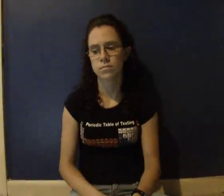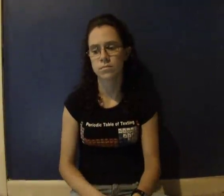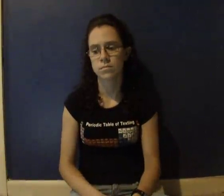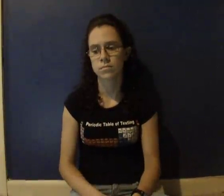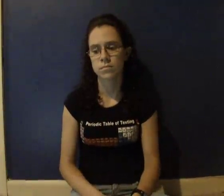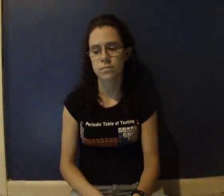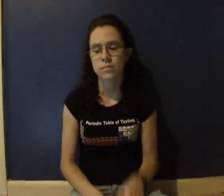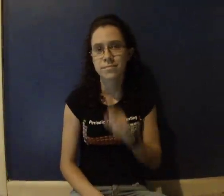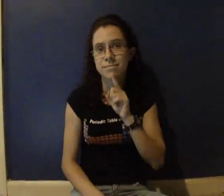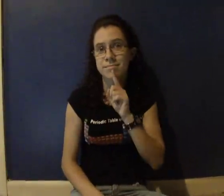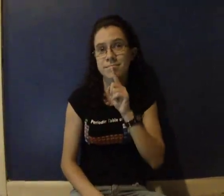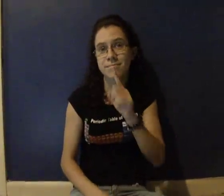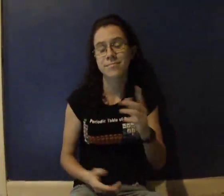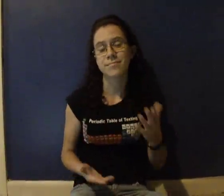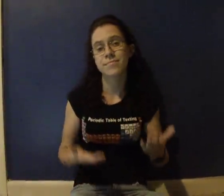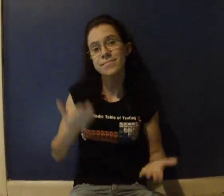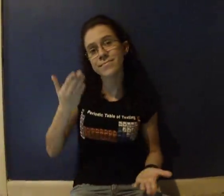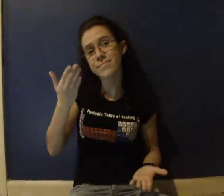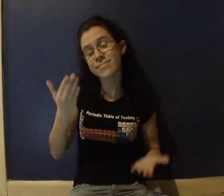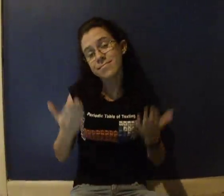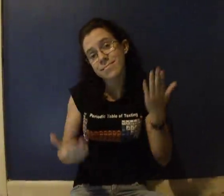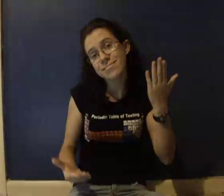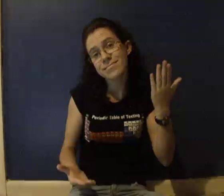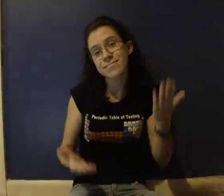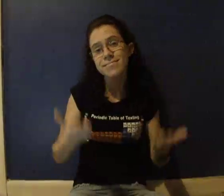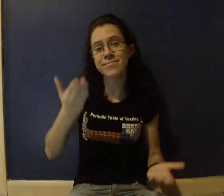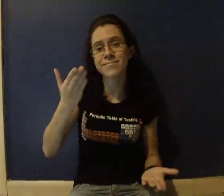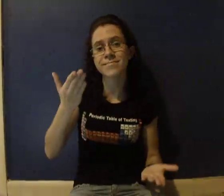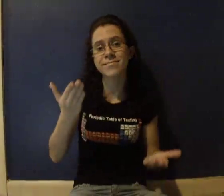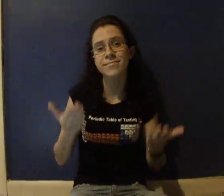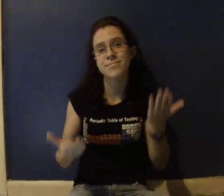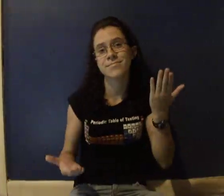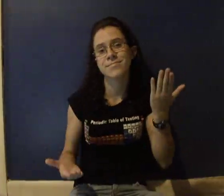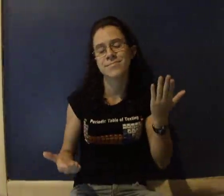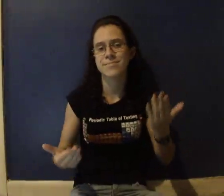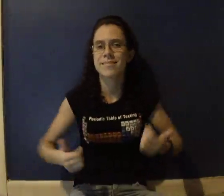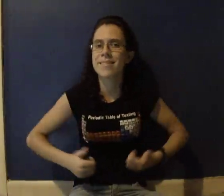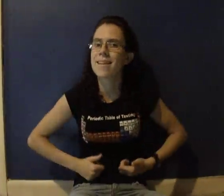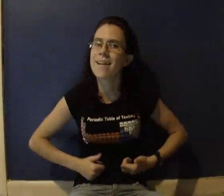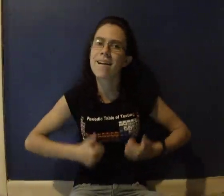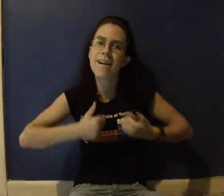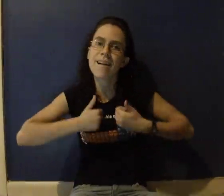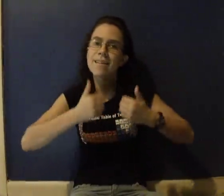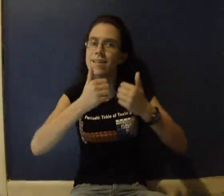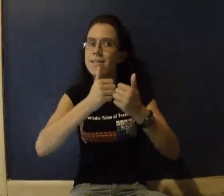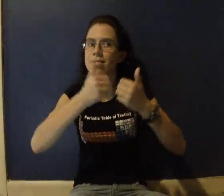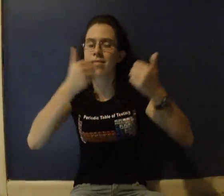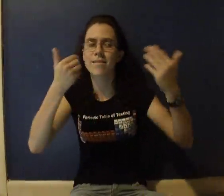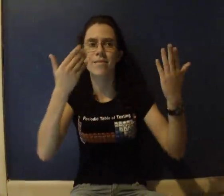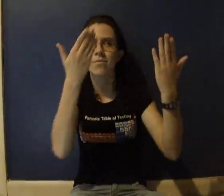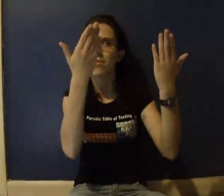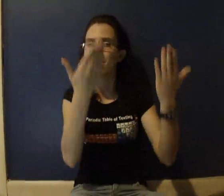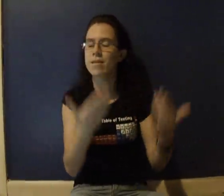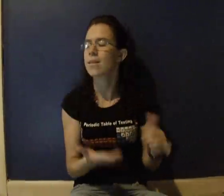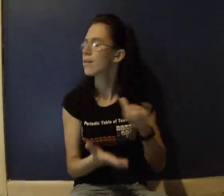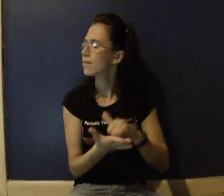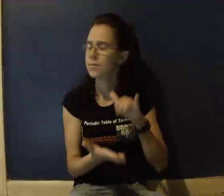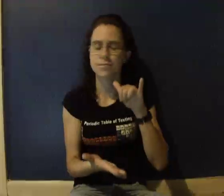So maybe it's true That I can't live without